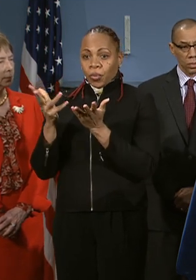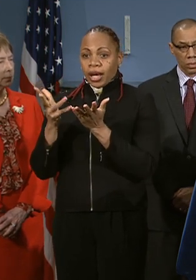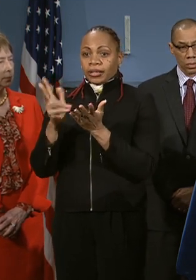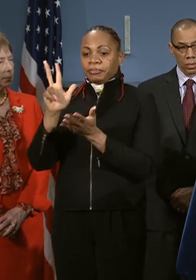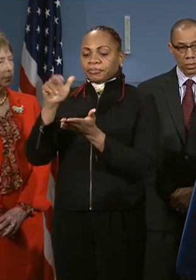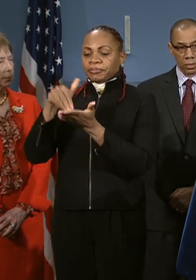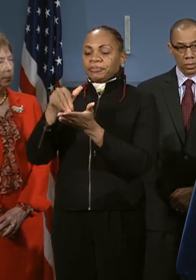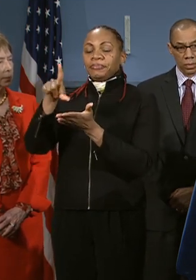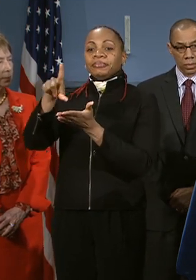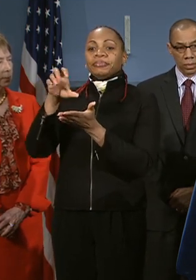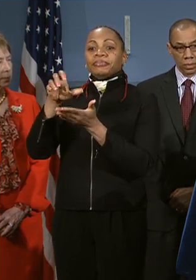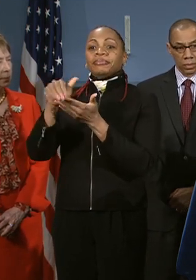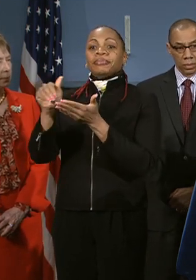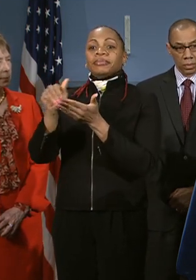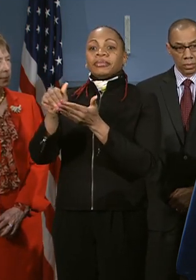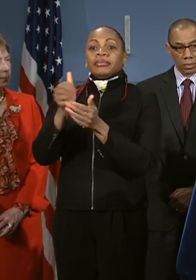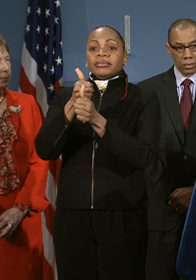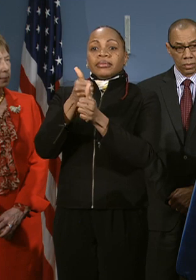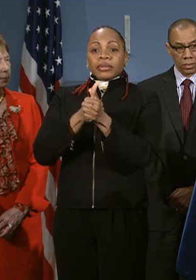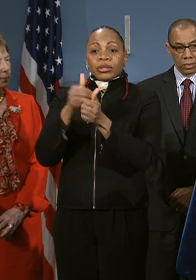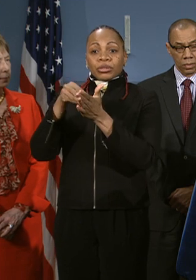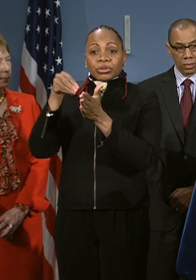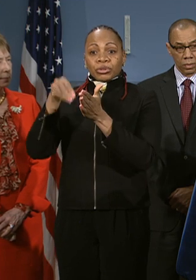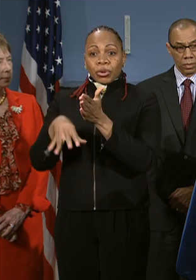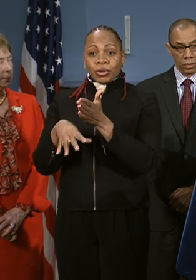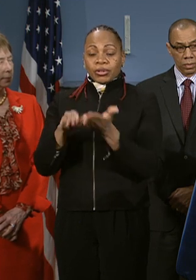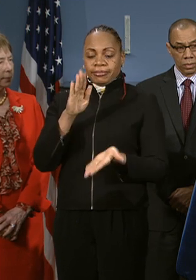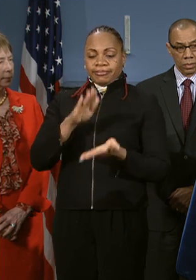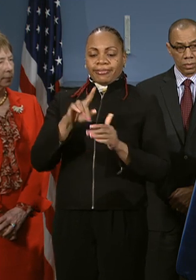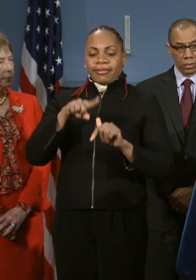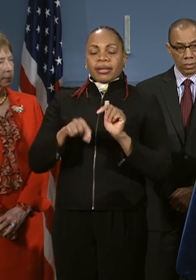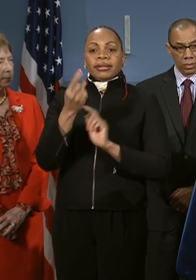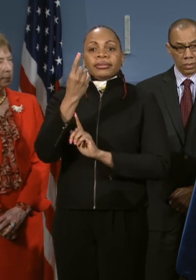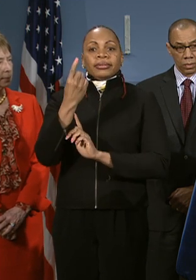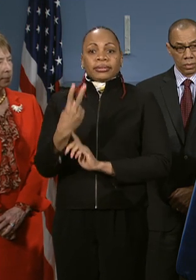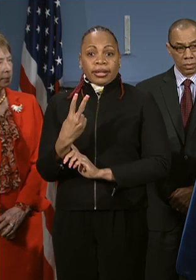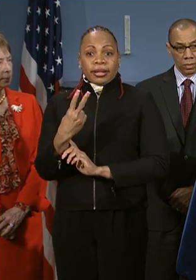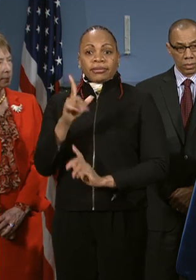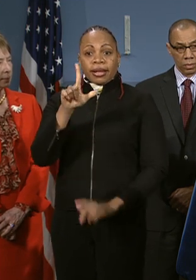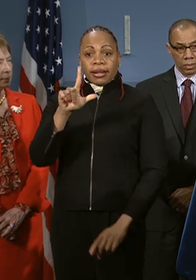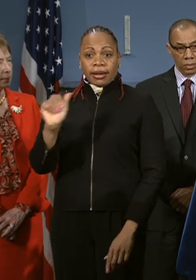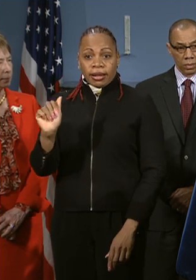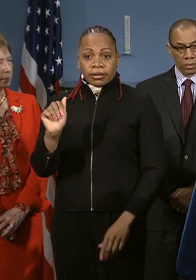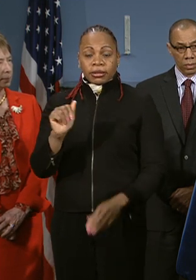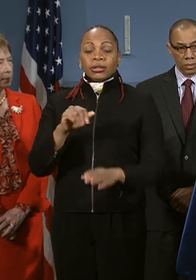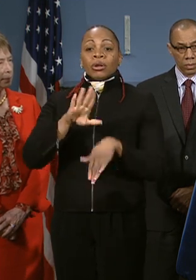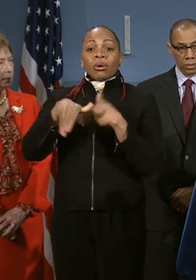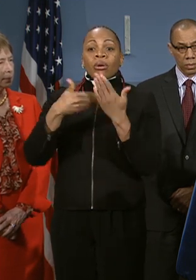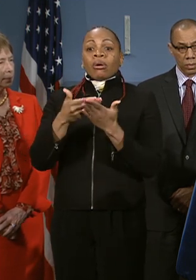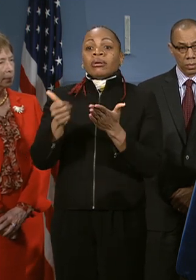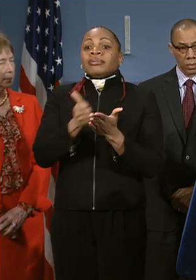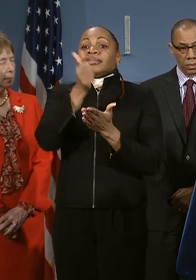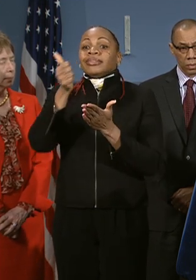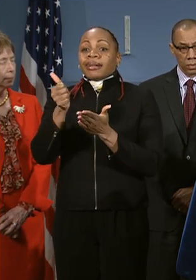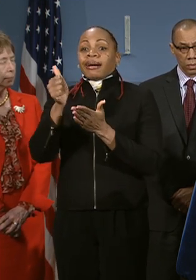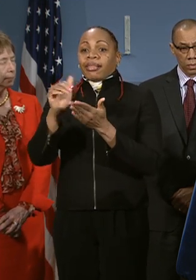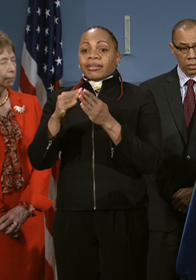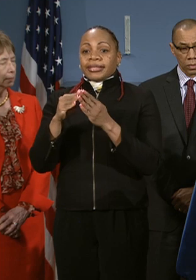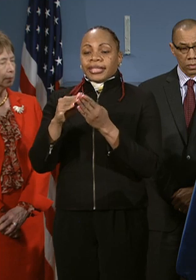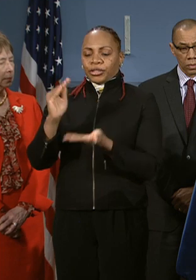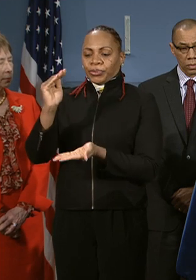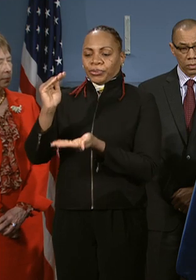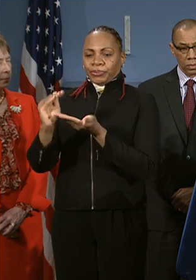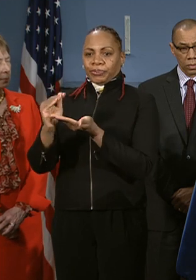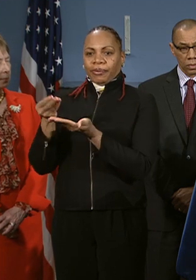,100 per student. So less than half in Los Angeles and all of the other cities are less than that.